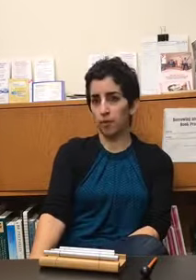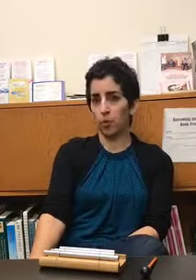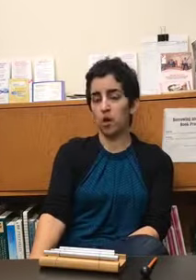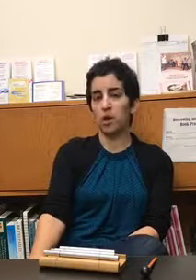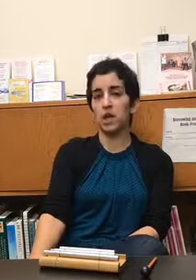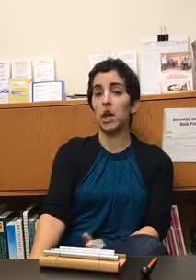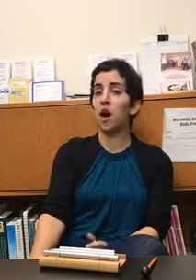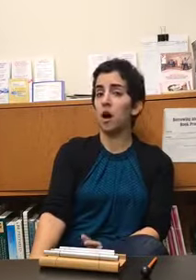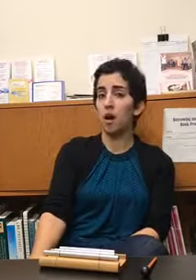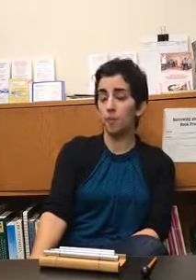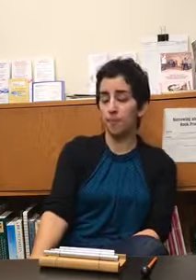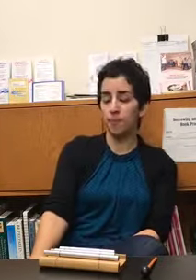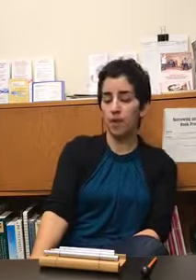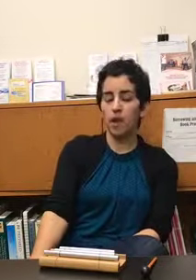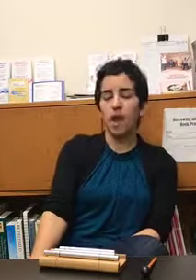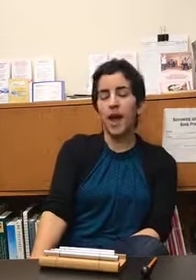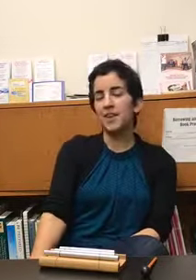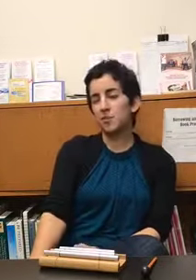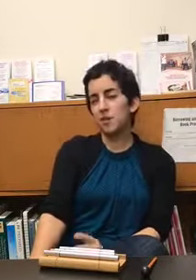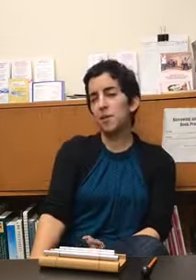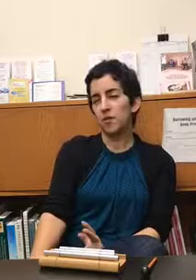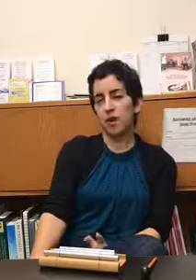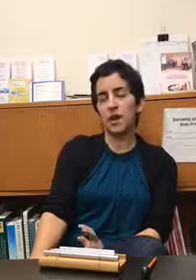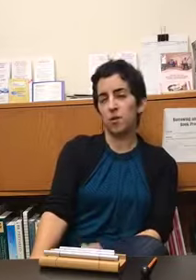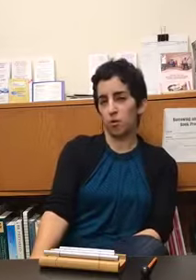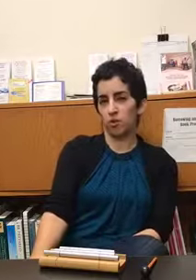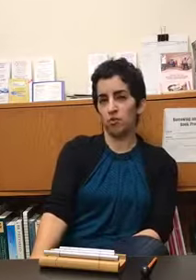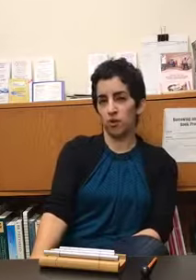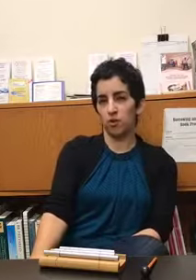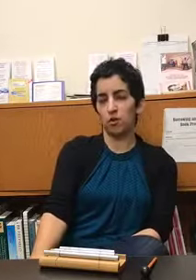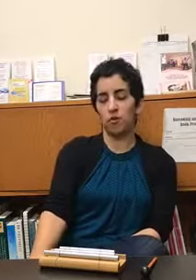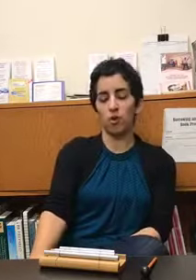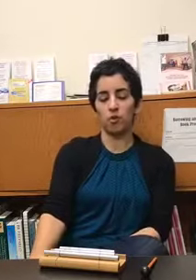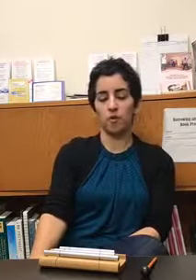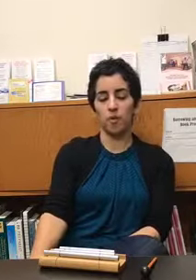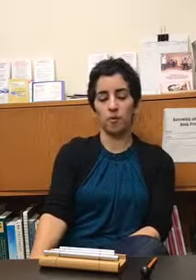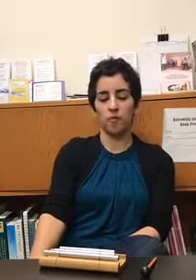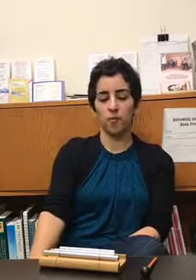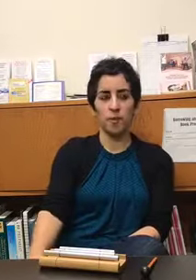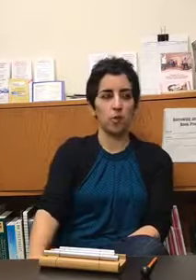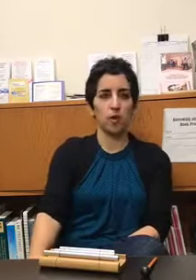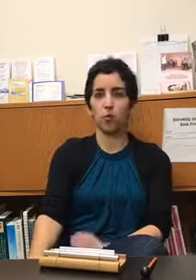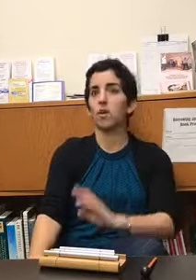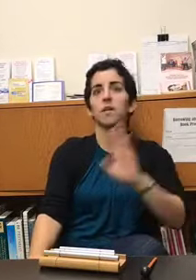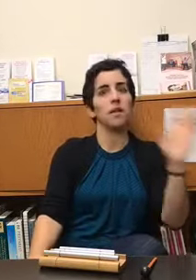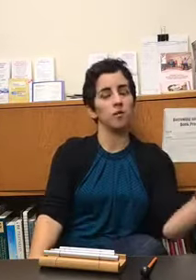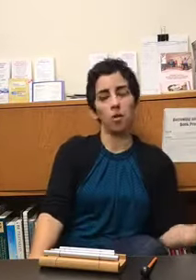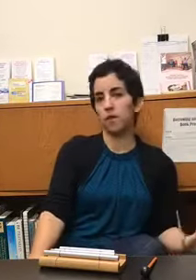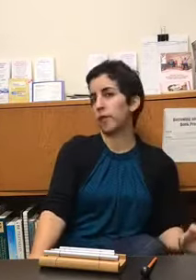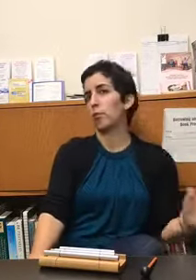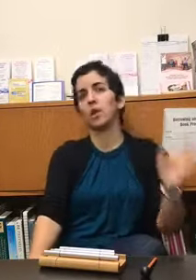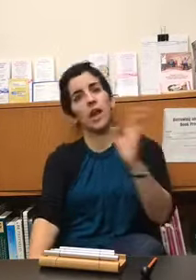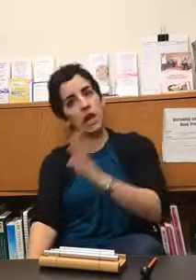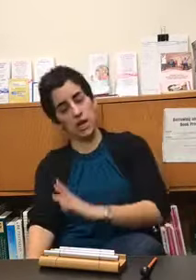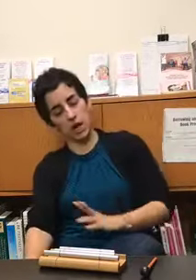one calm and it's really about finding what works for you i've heard from from people they really love one they really hate another